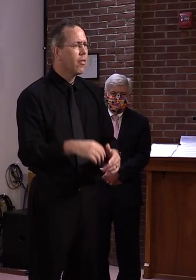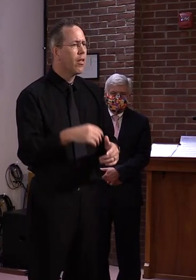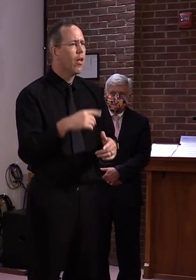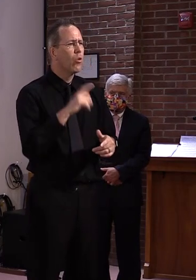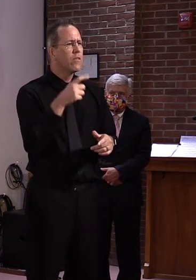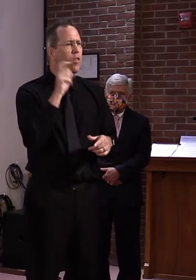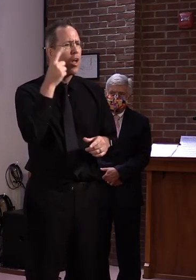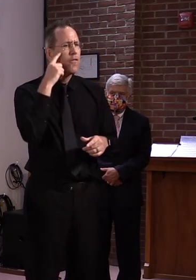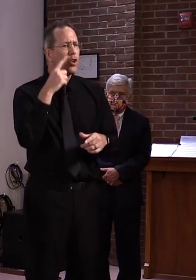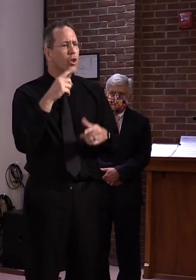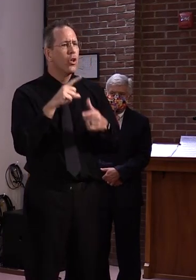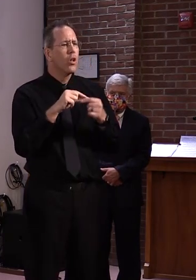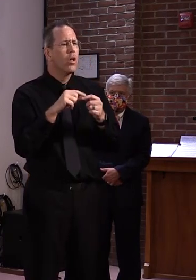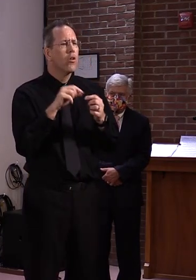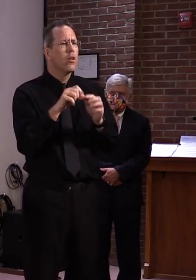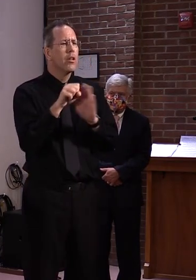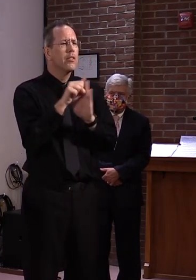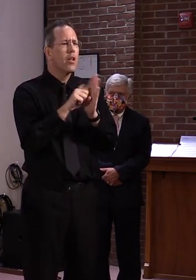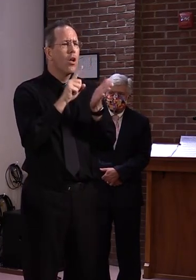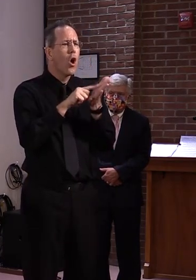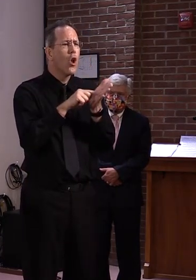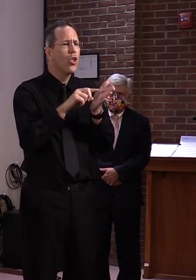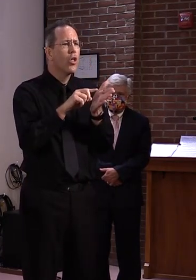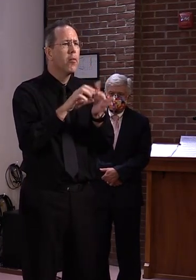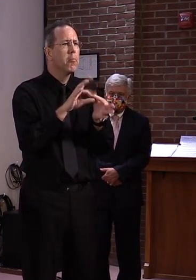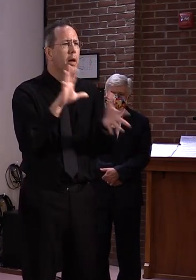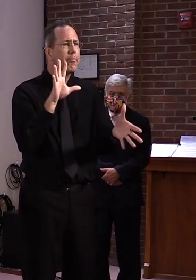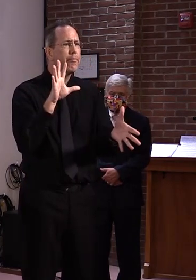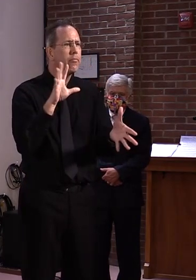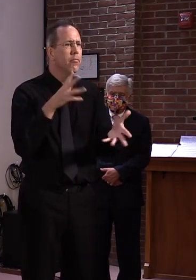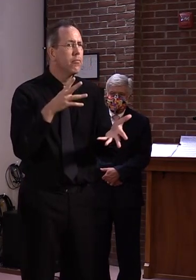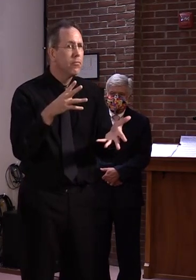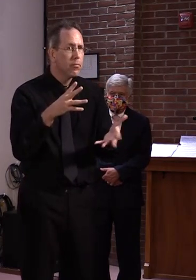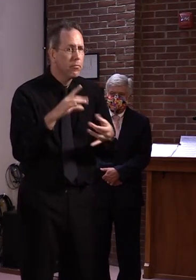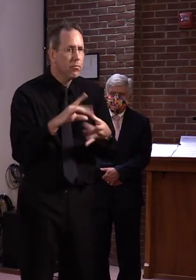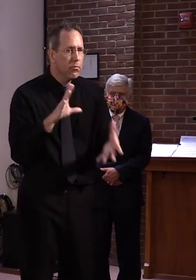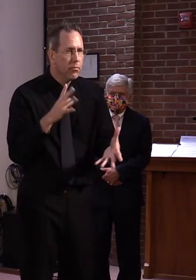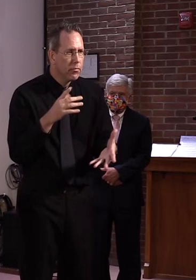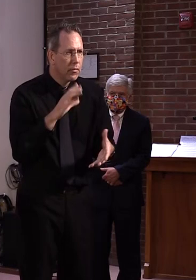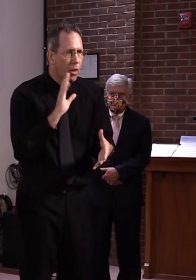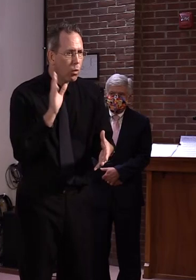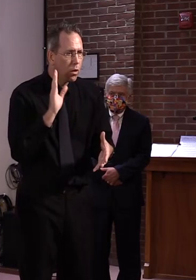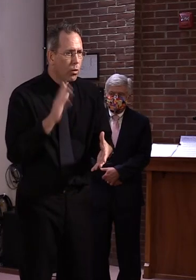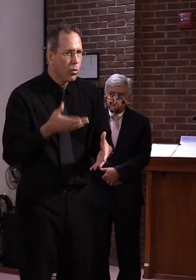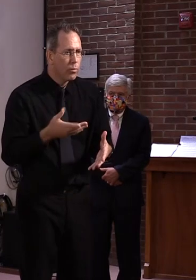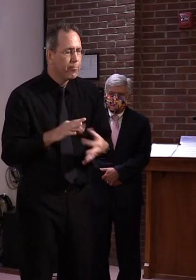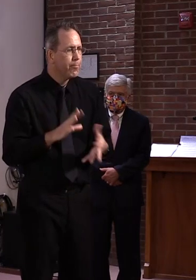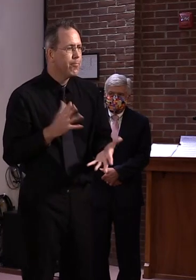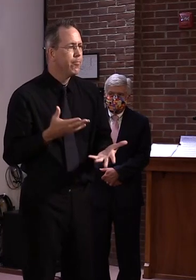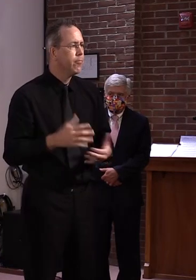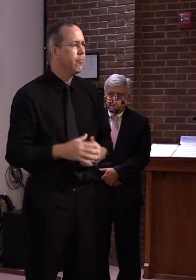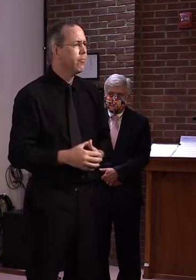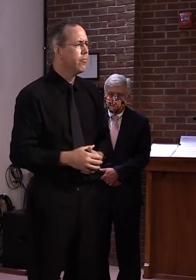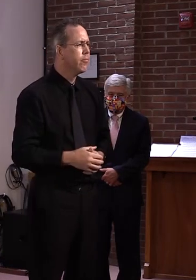Dr. Phil you faded. We got the auditor and OneCare.